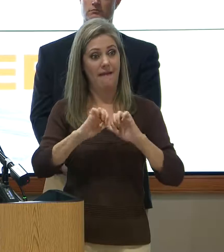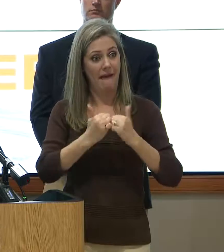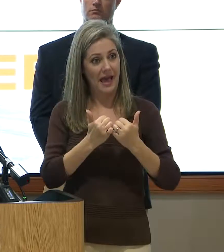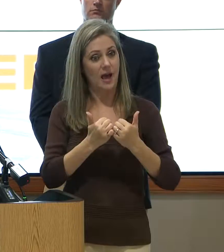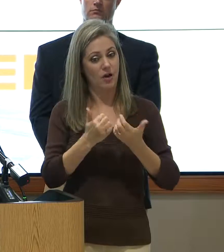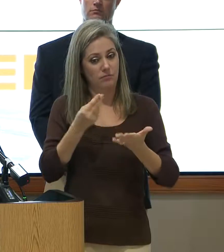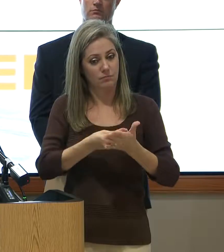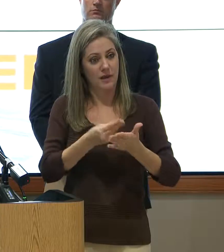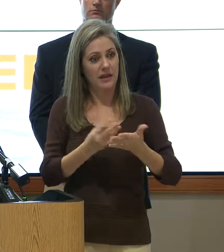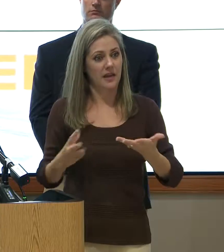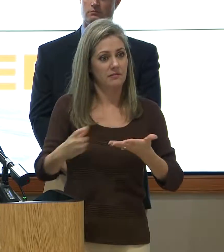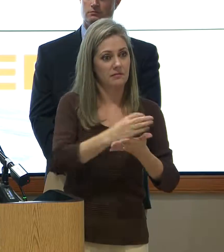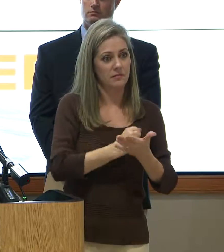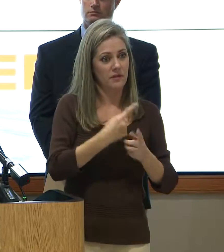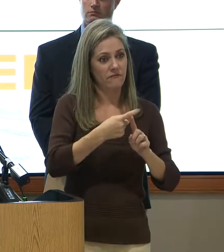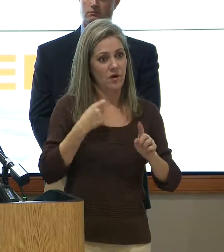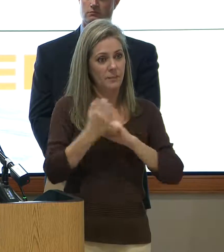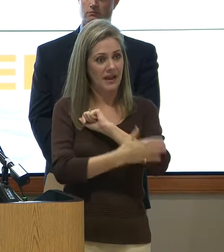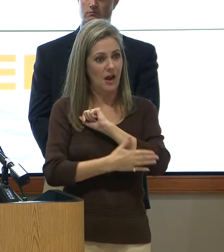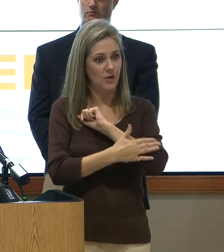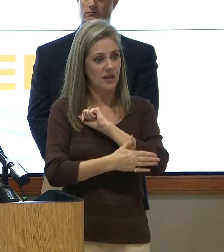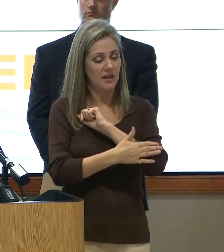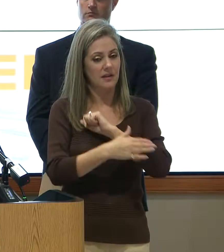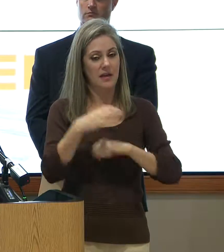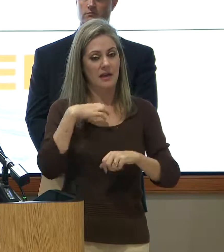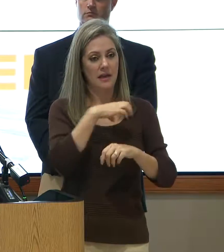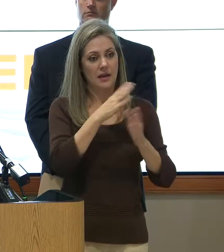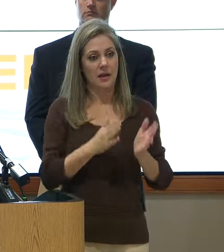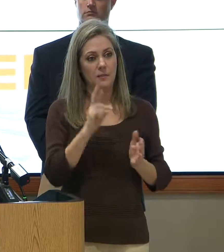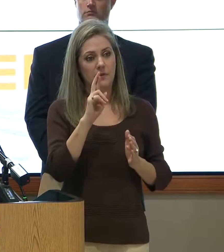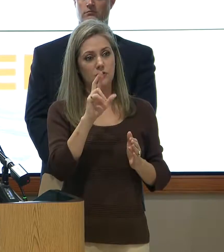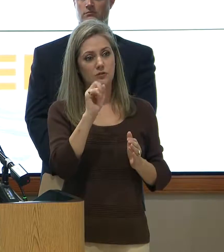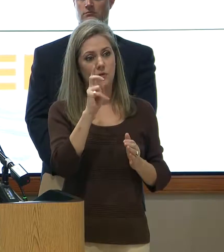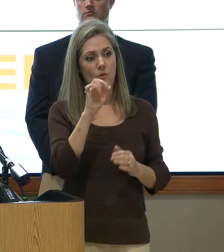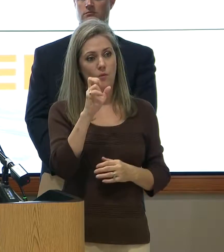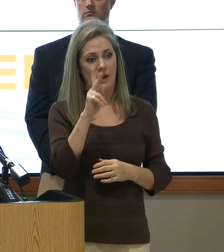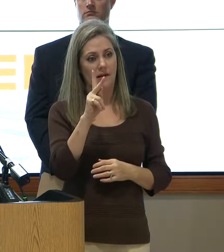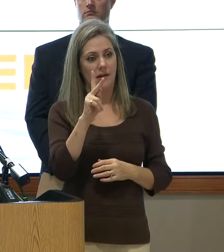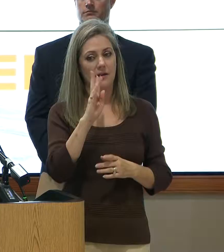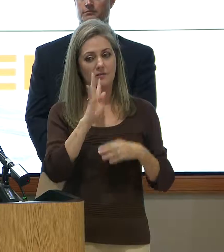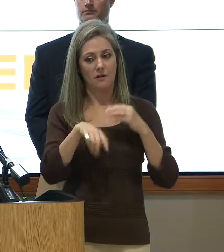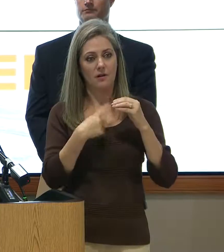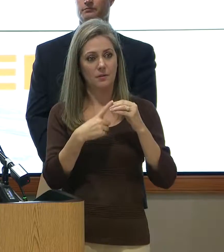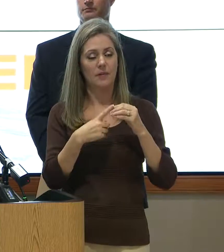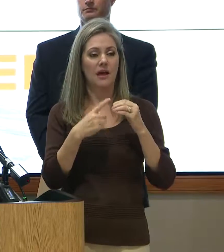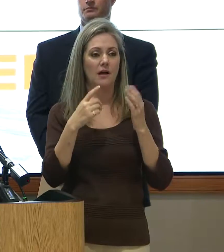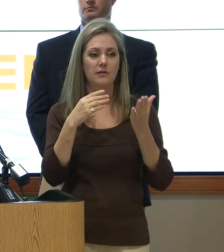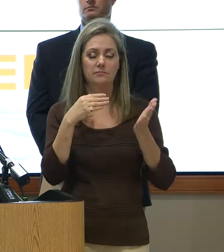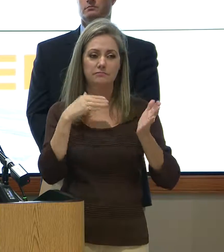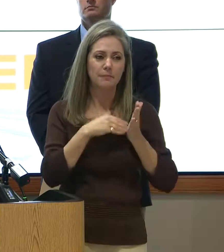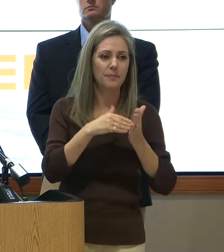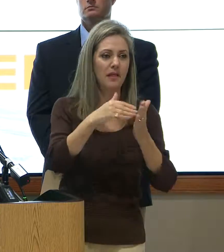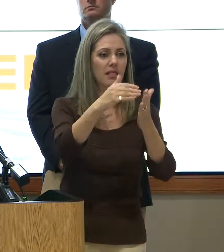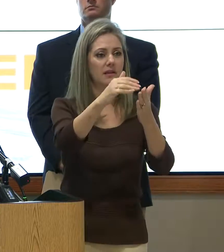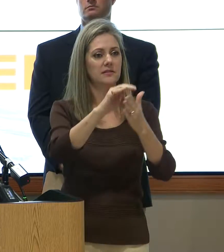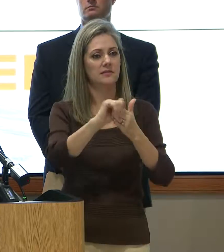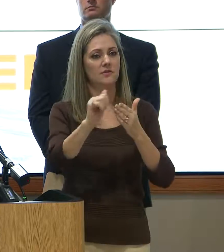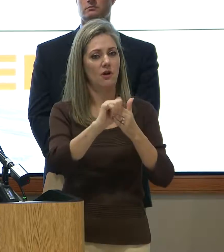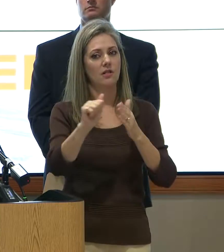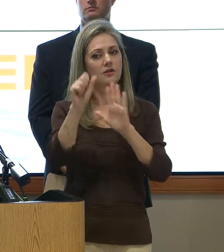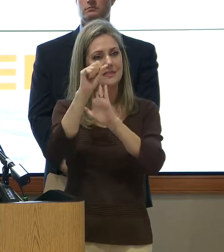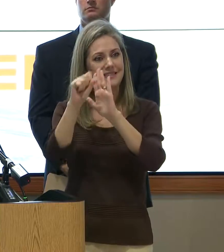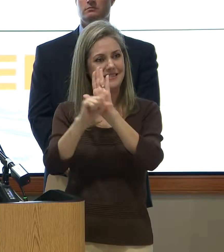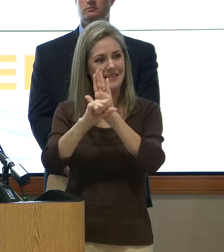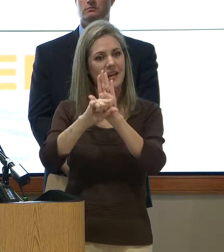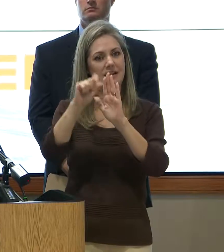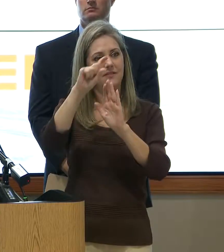revenue come to the county. And Commissioner Raddick has publicly talked about the billions of dollars that the state of Texas gets from